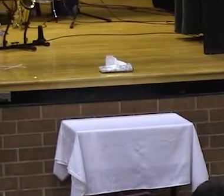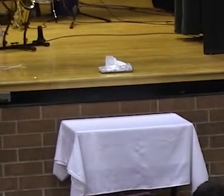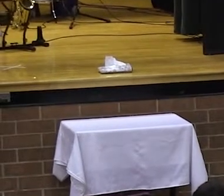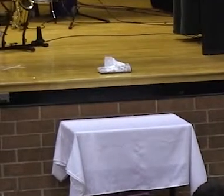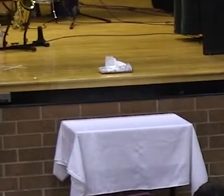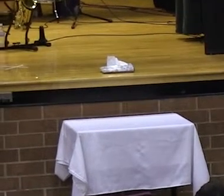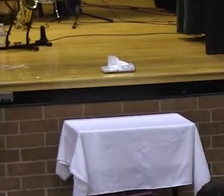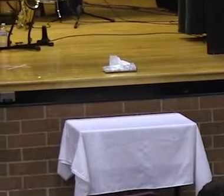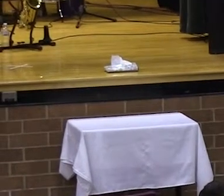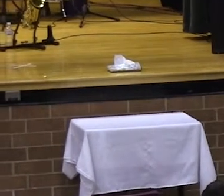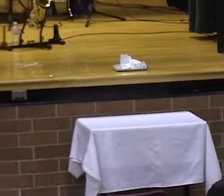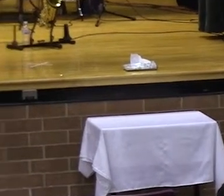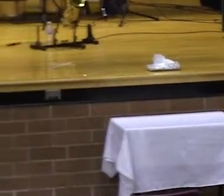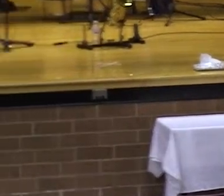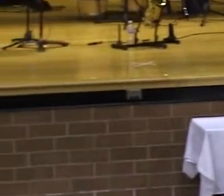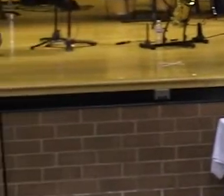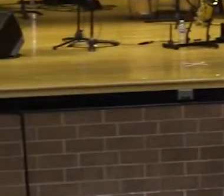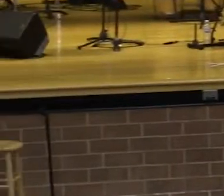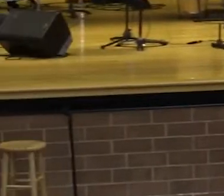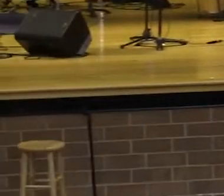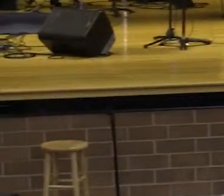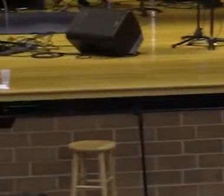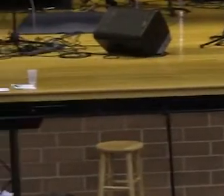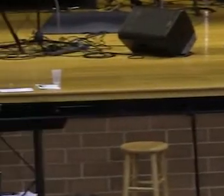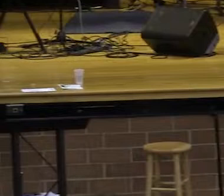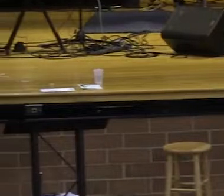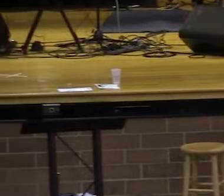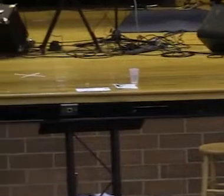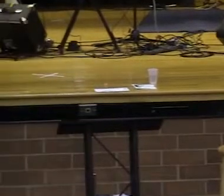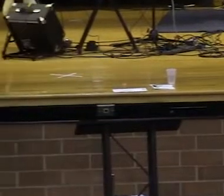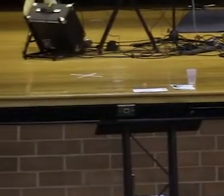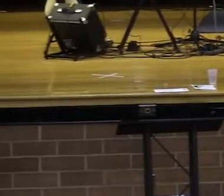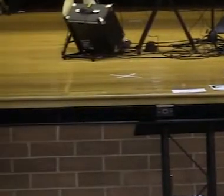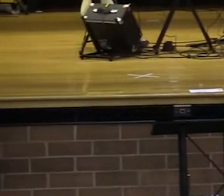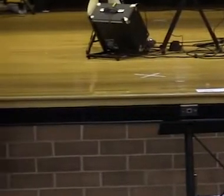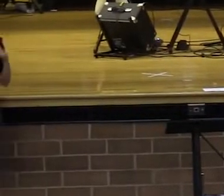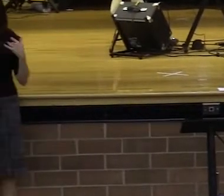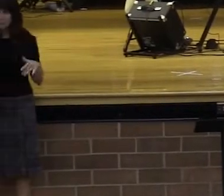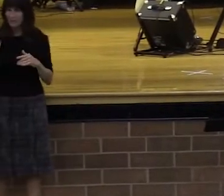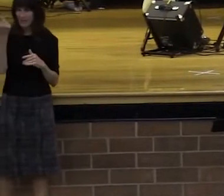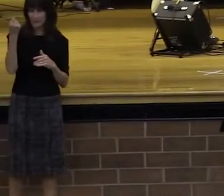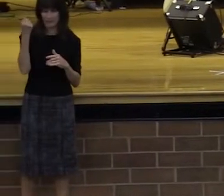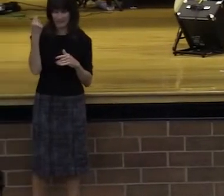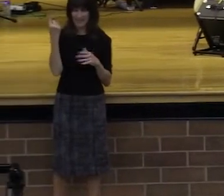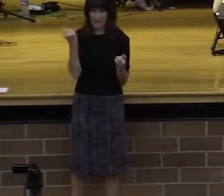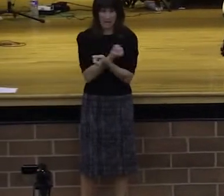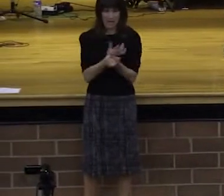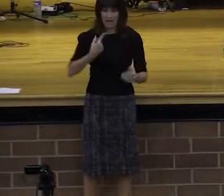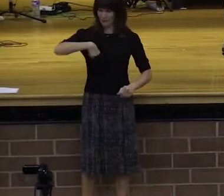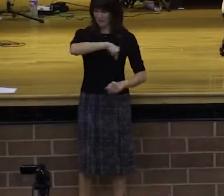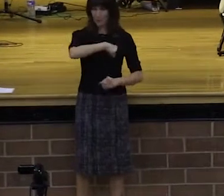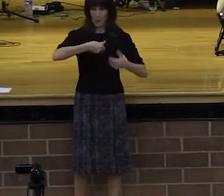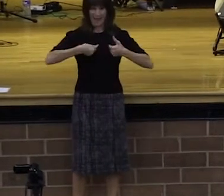me. Don't look at that just as a negative. He's trying to open our eyes that part of our income belongs to Him. And just like